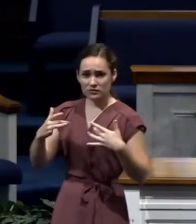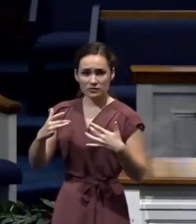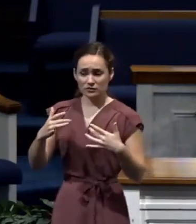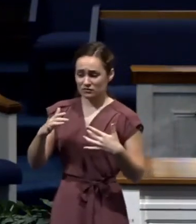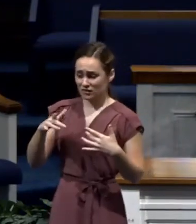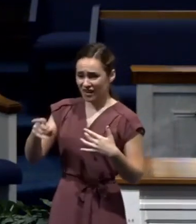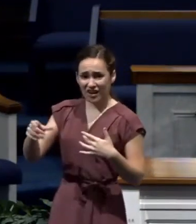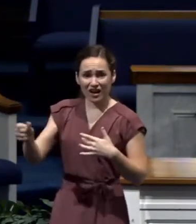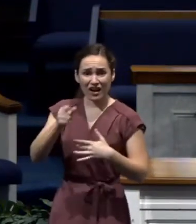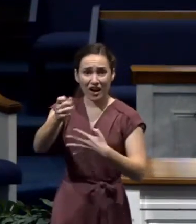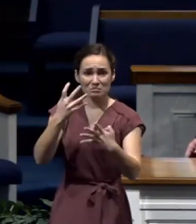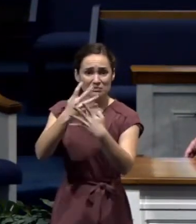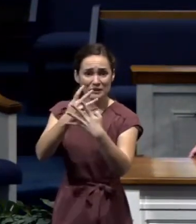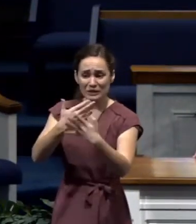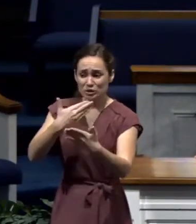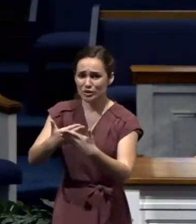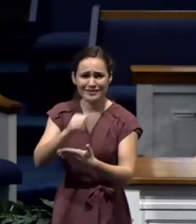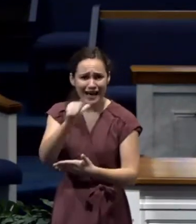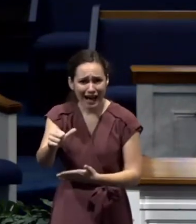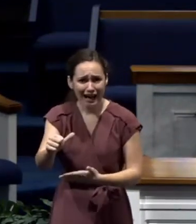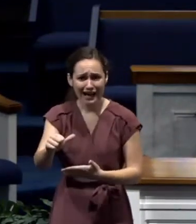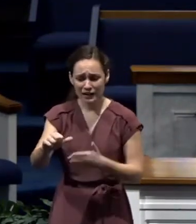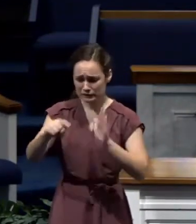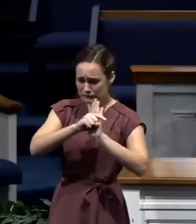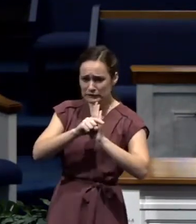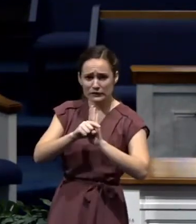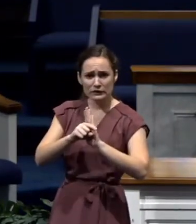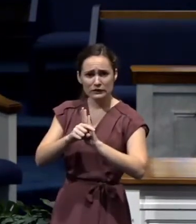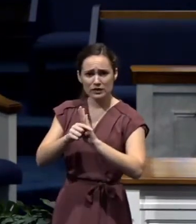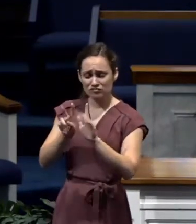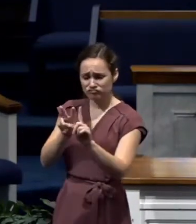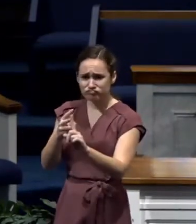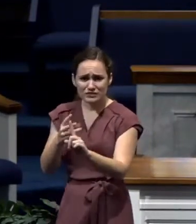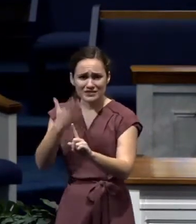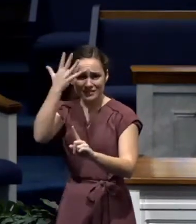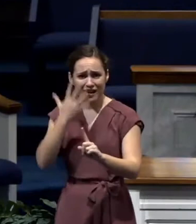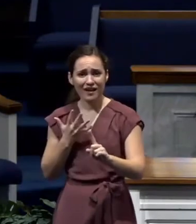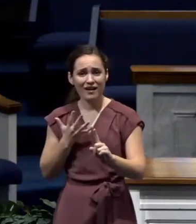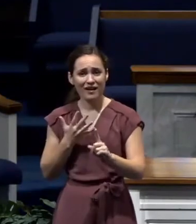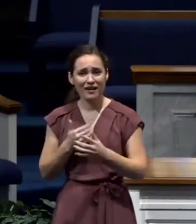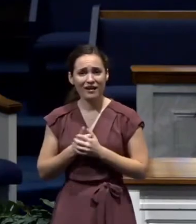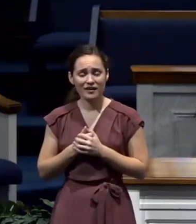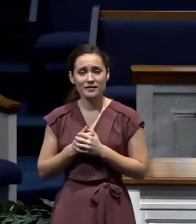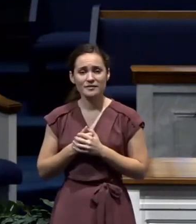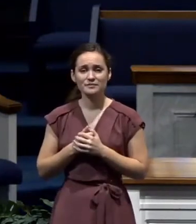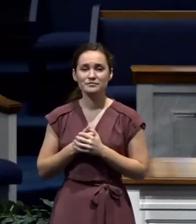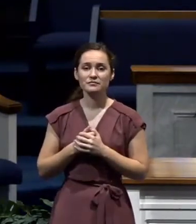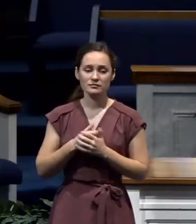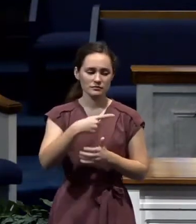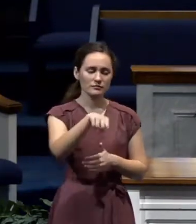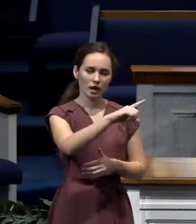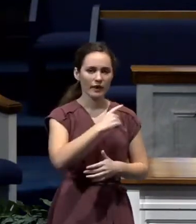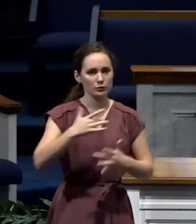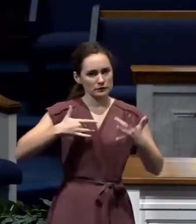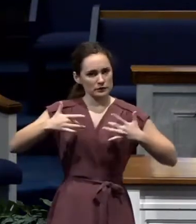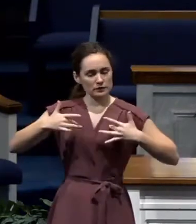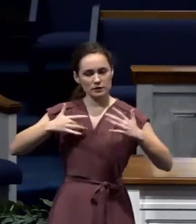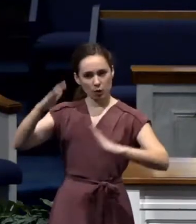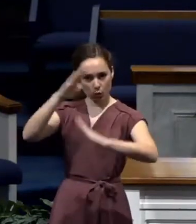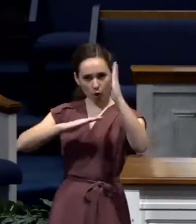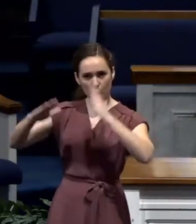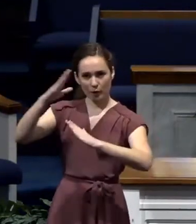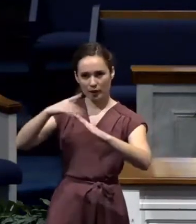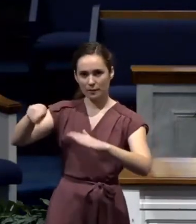They didn't think that Paul being in prison was something that was good. And so they were worried about Paul. They had